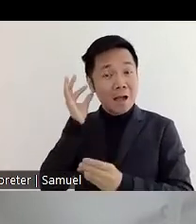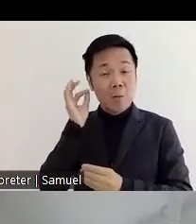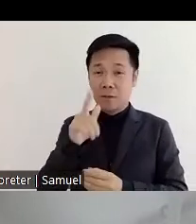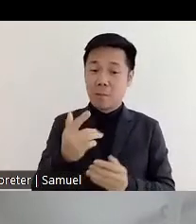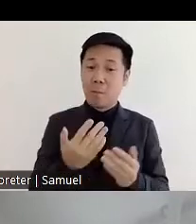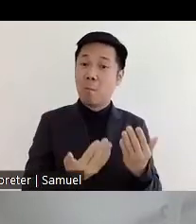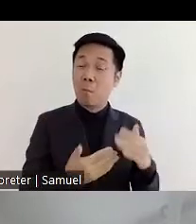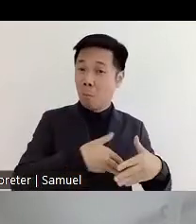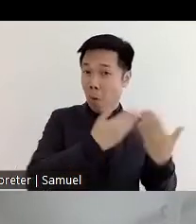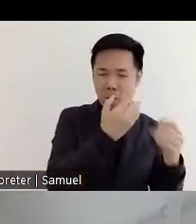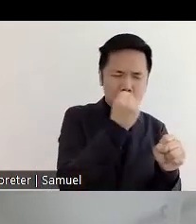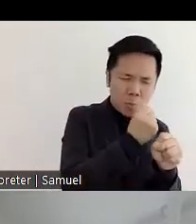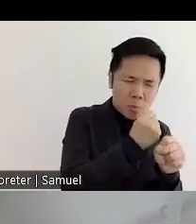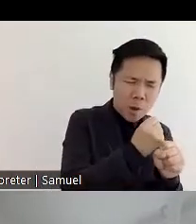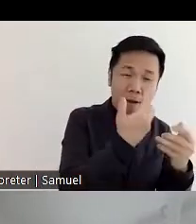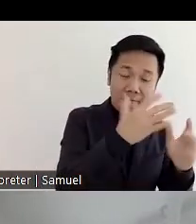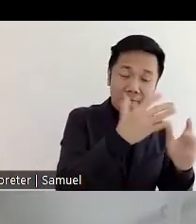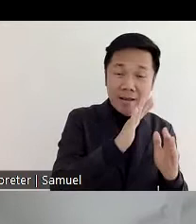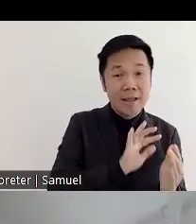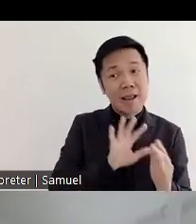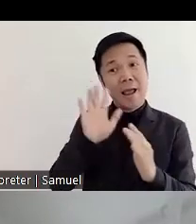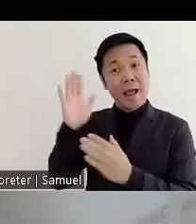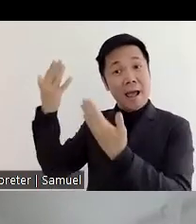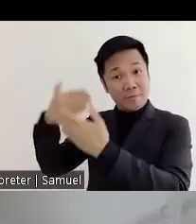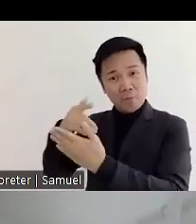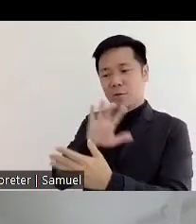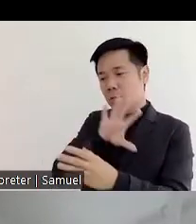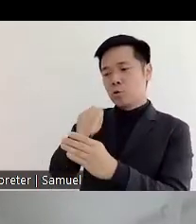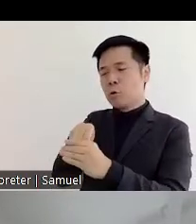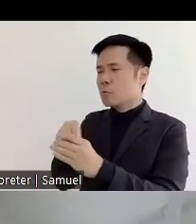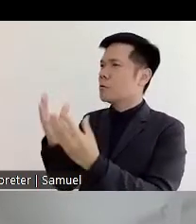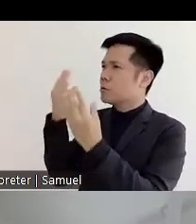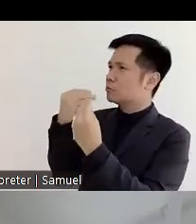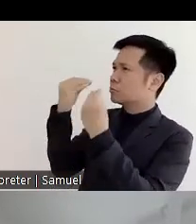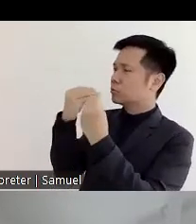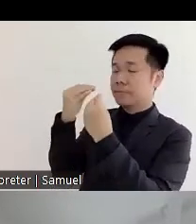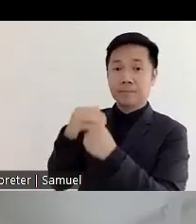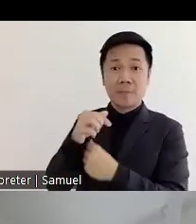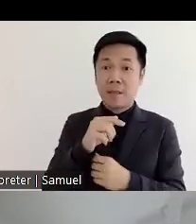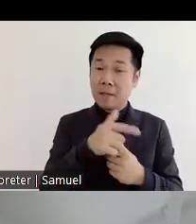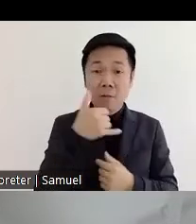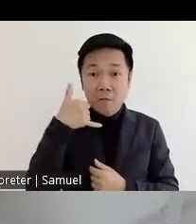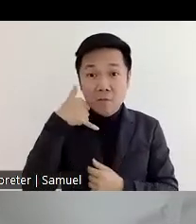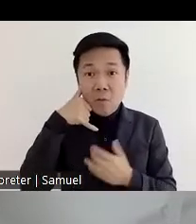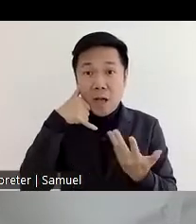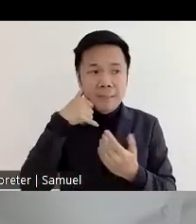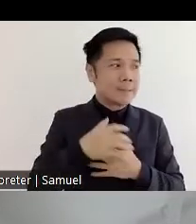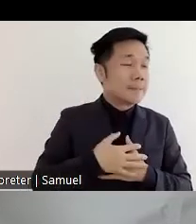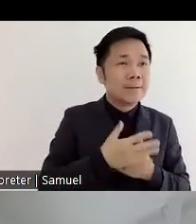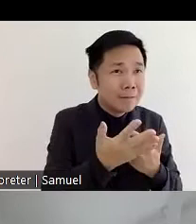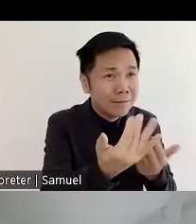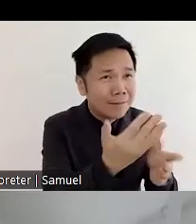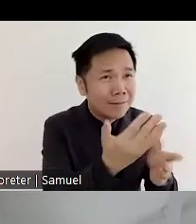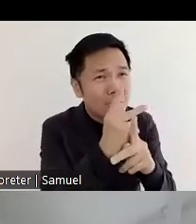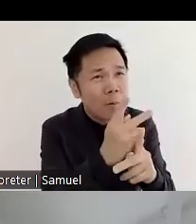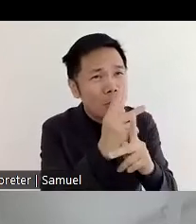in the morning and join in the afternoon classes. If they didn't have a phone, a smartphone, they borrowed one. If